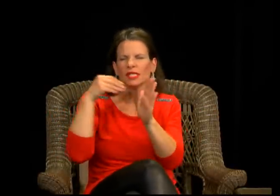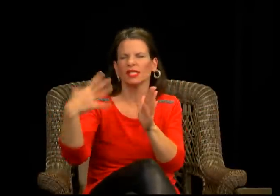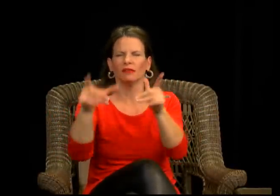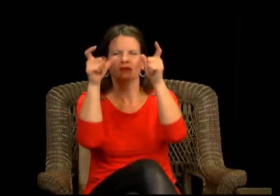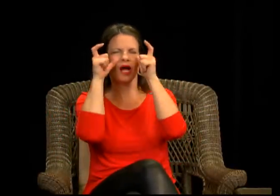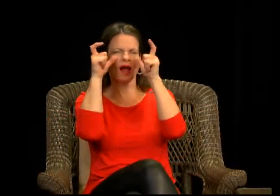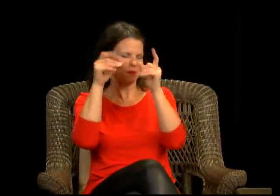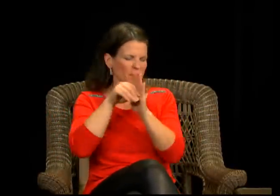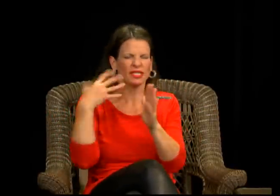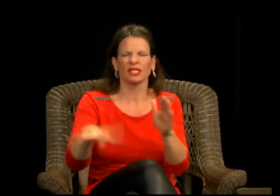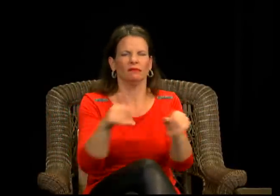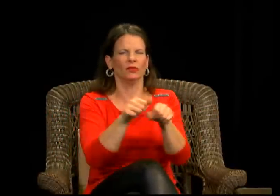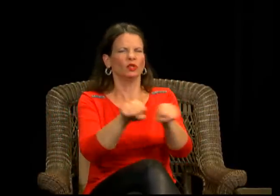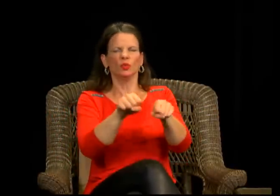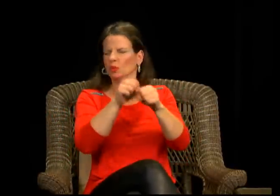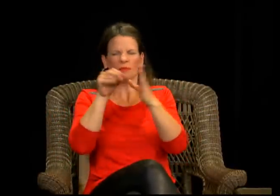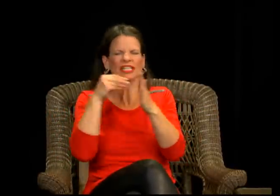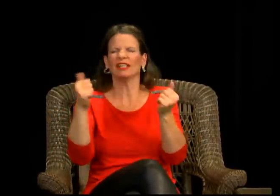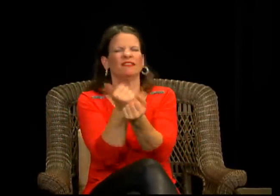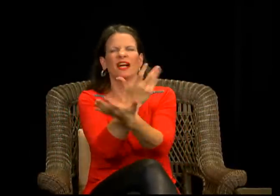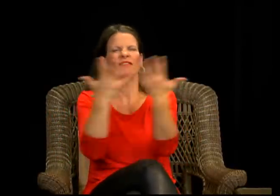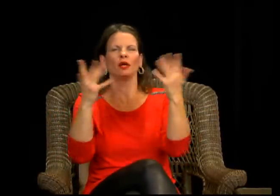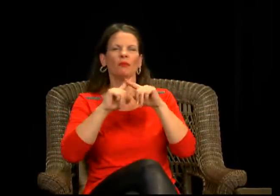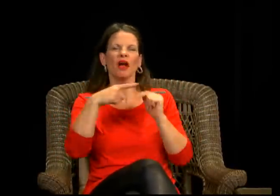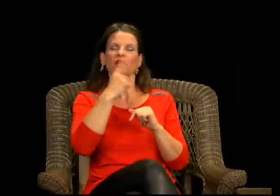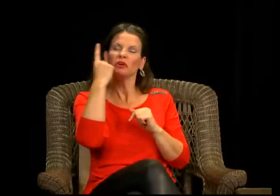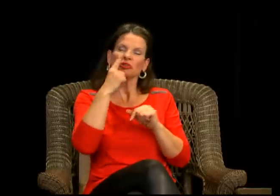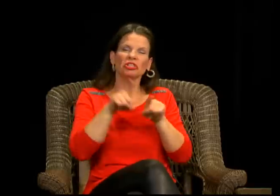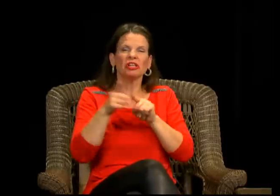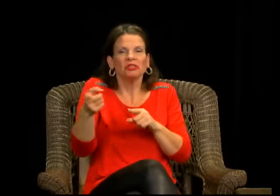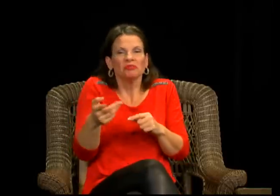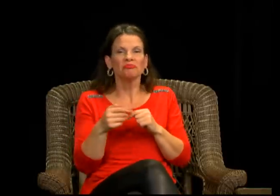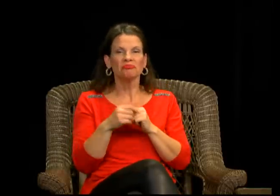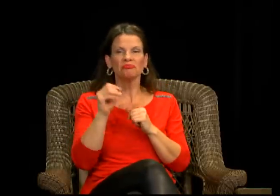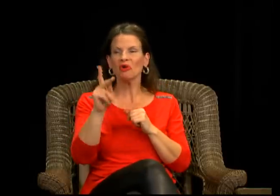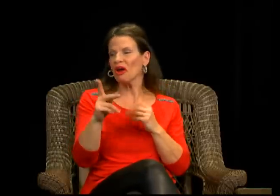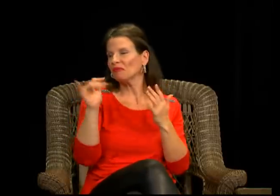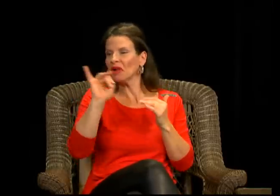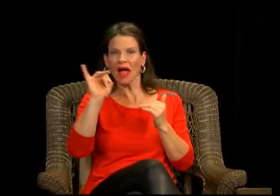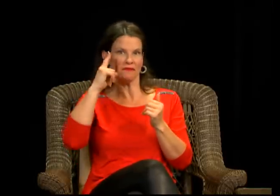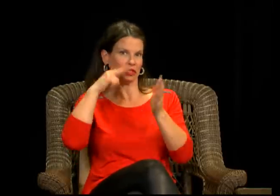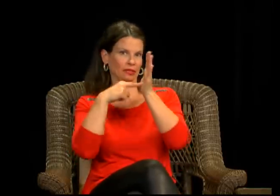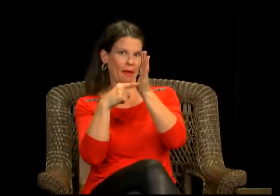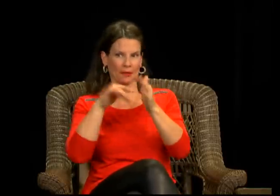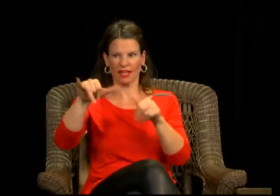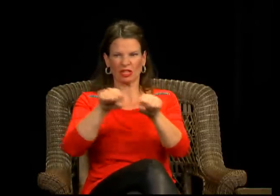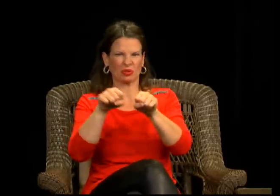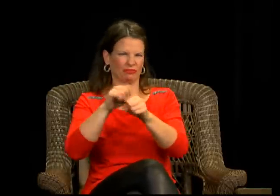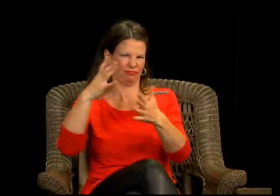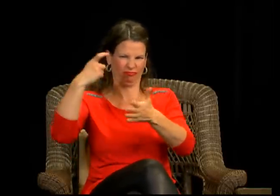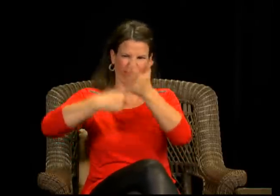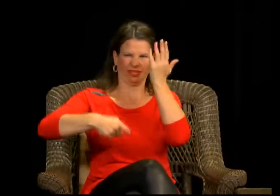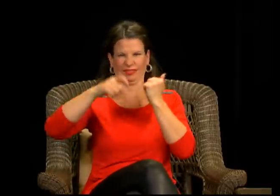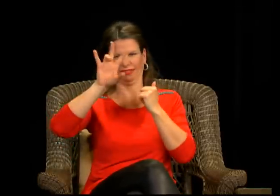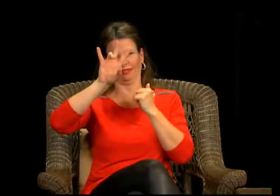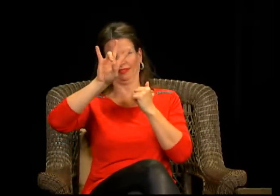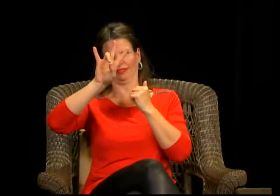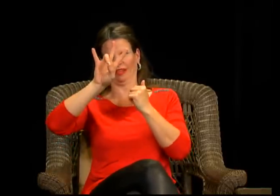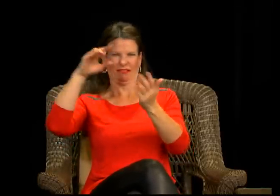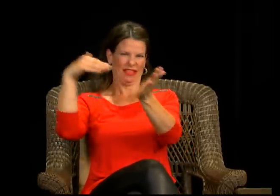fascinated with their lifestyle how much they can afford uh how expensive their things are how luxurious they are and to them it's like